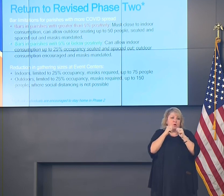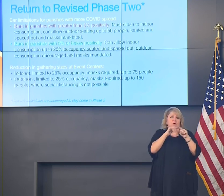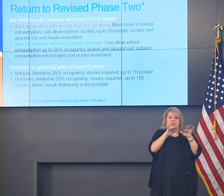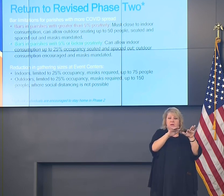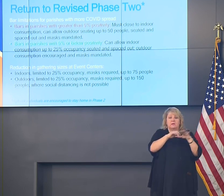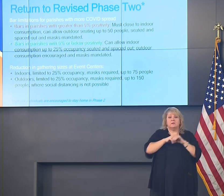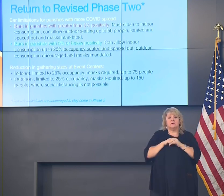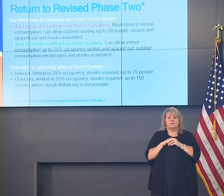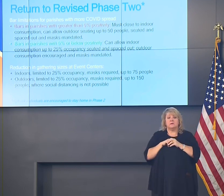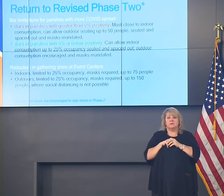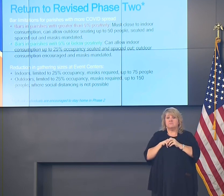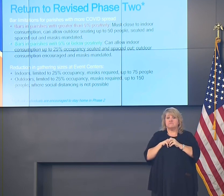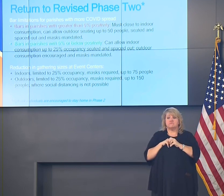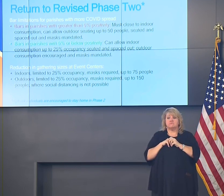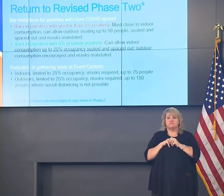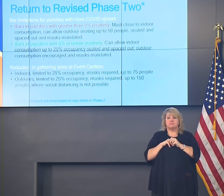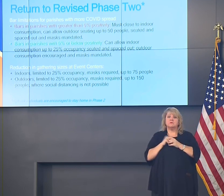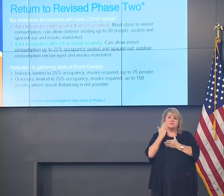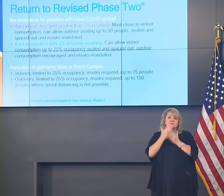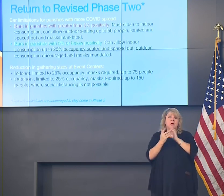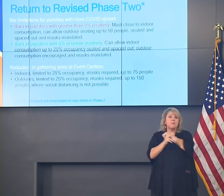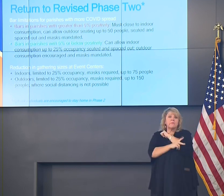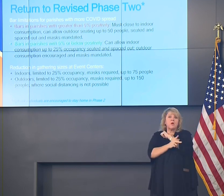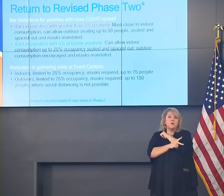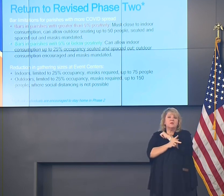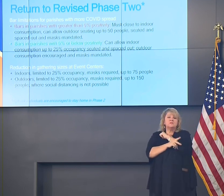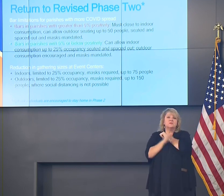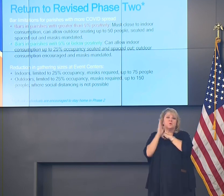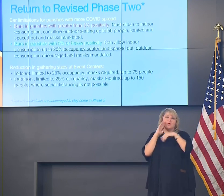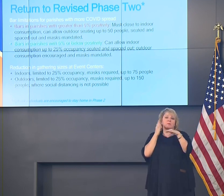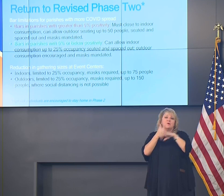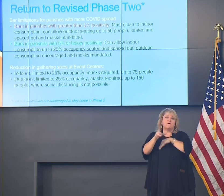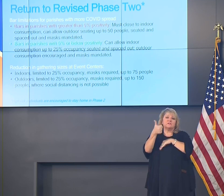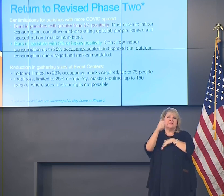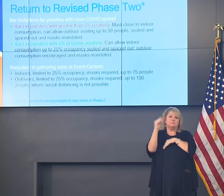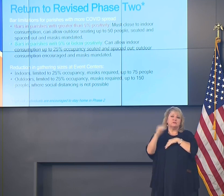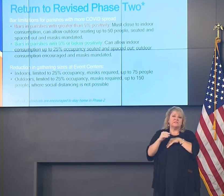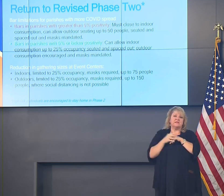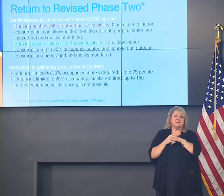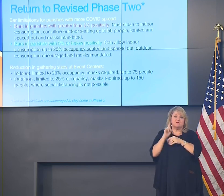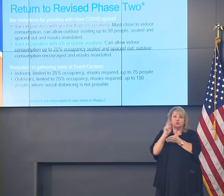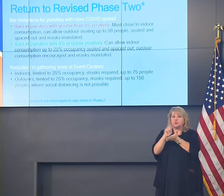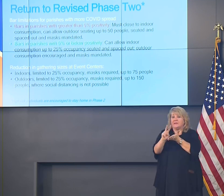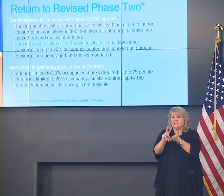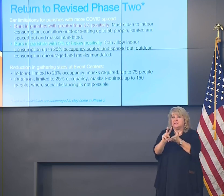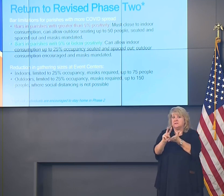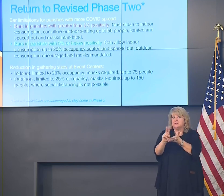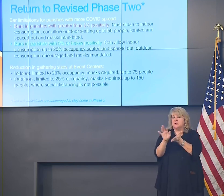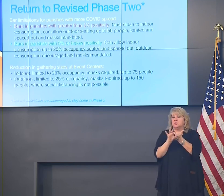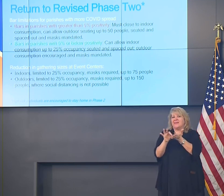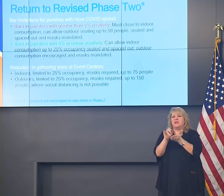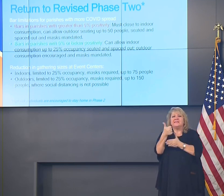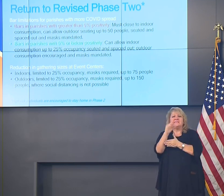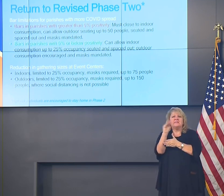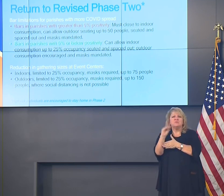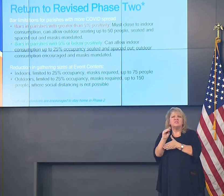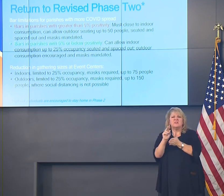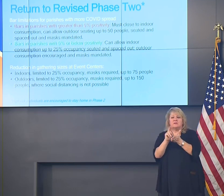because we would have had parishes that were going to exceed their 10% for two weeks and that was going to happen.